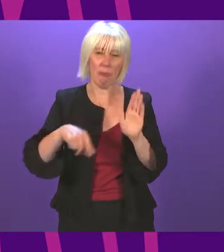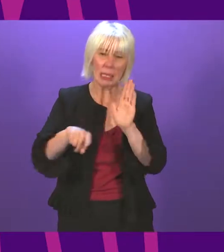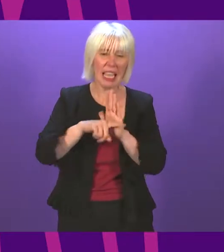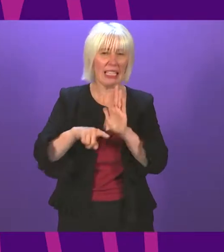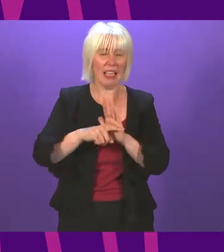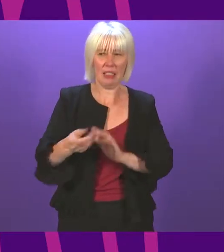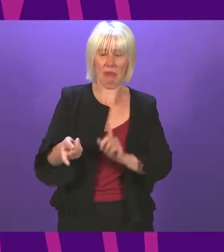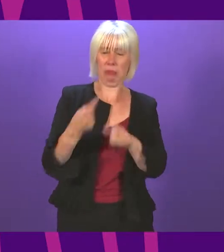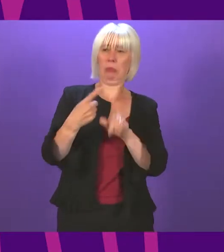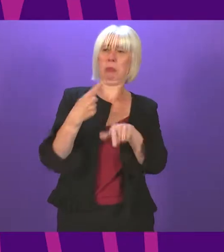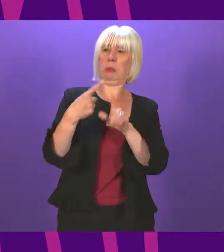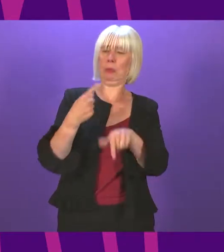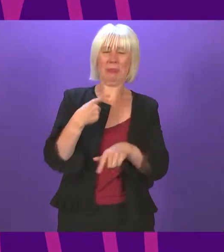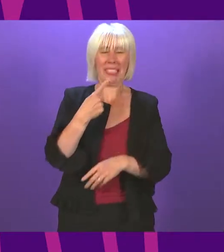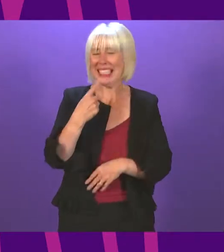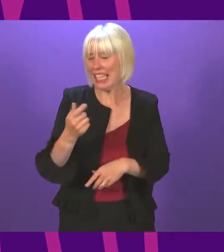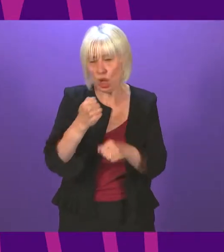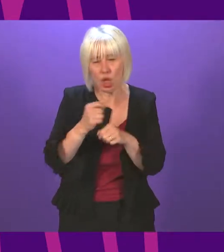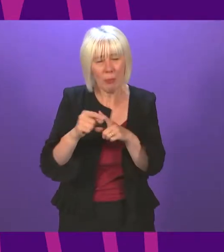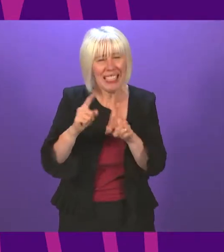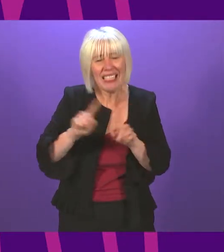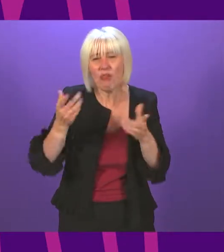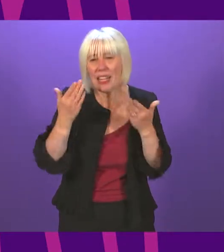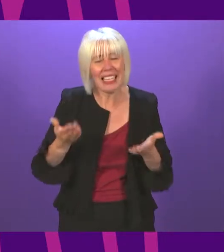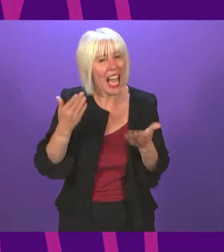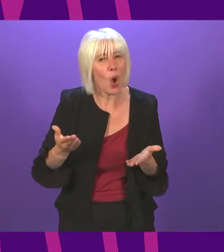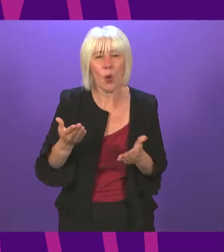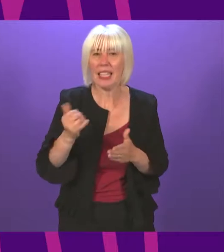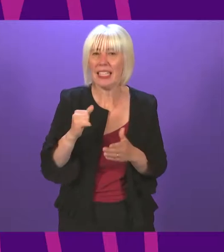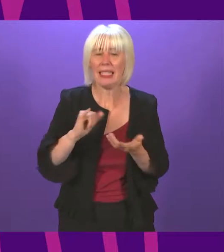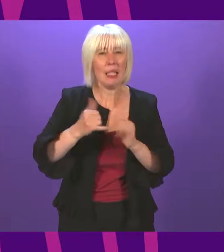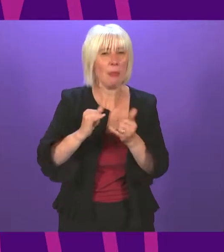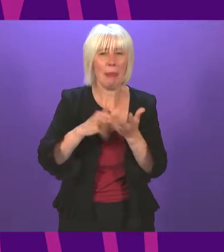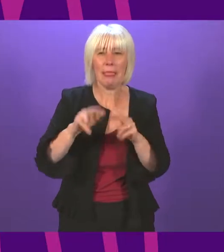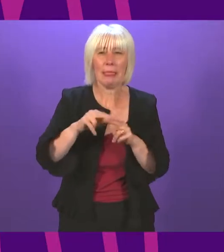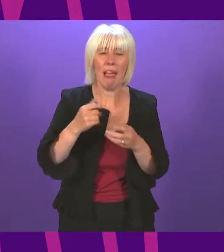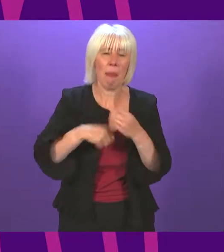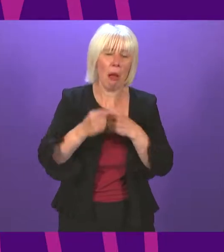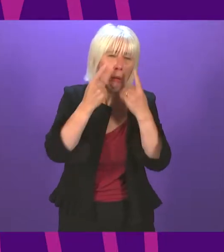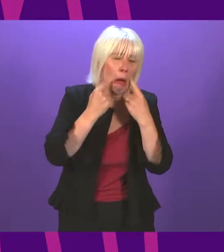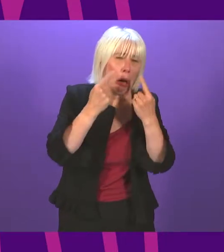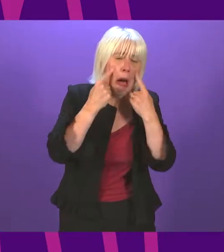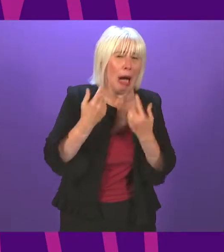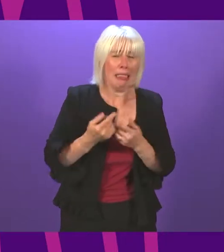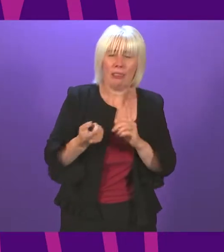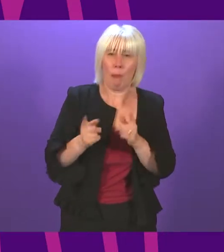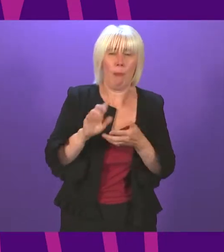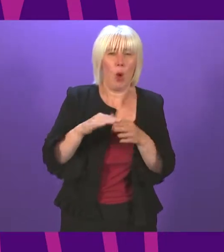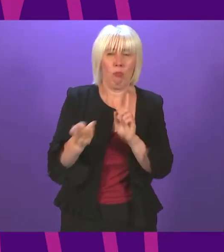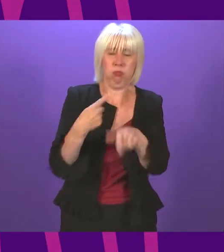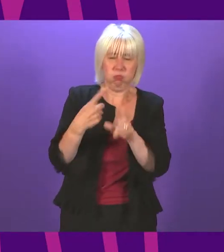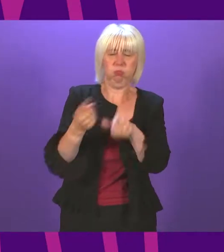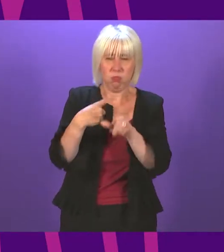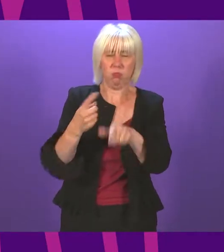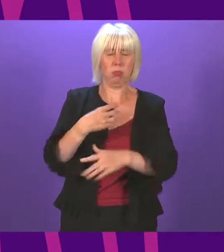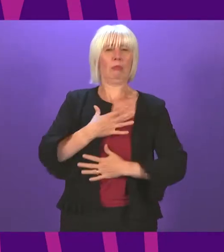cannot access general practice the way they used to, saying that often staff have been in tears. They said that comments in the media when the plan